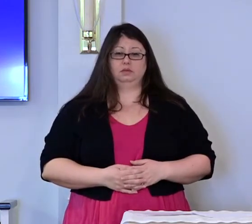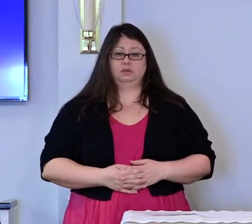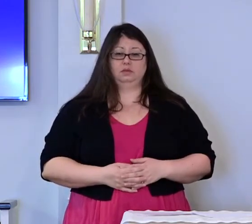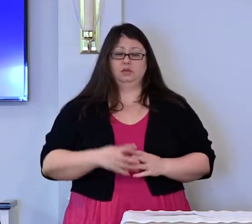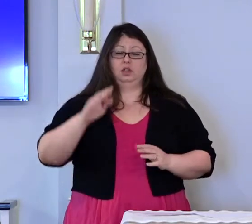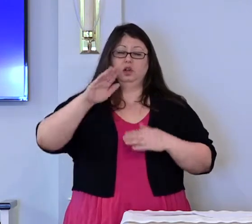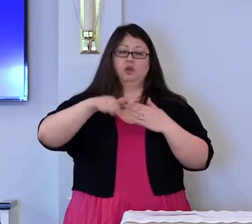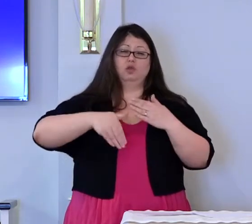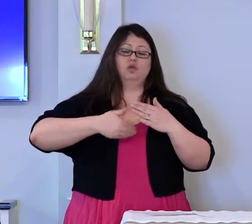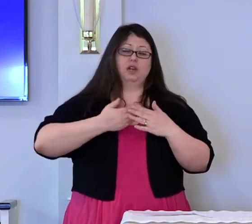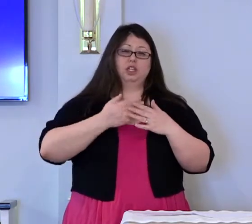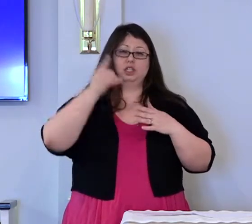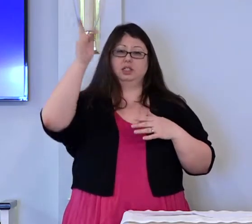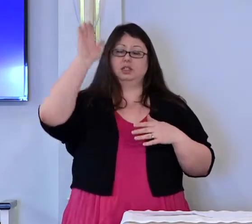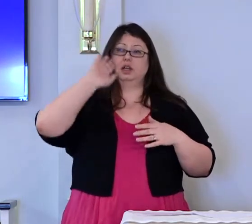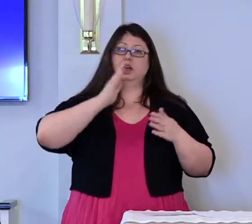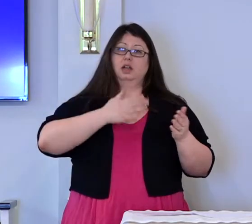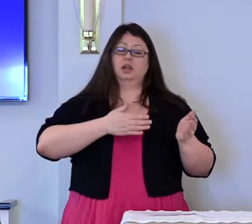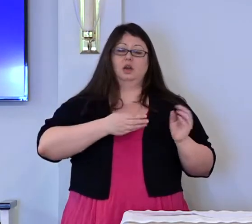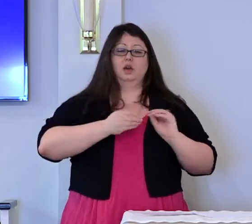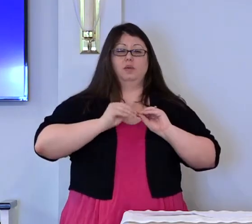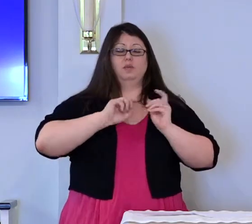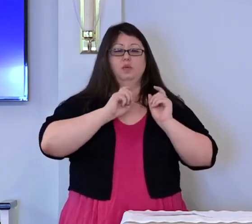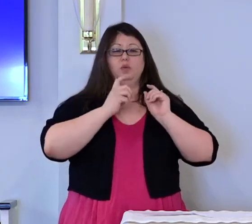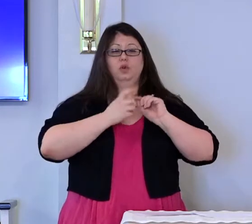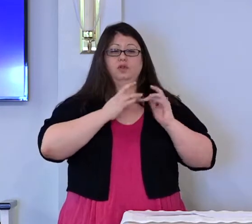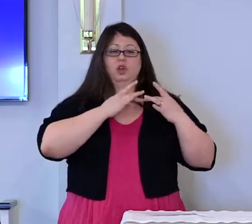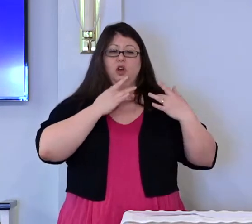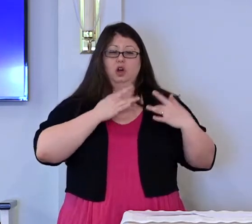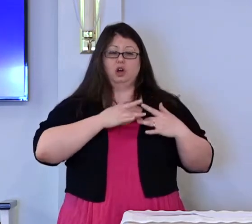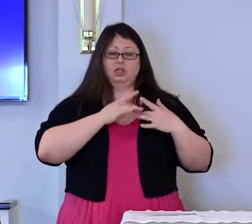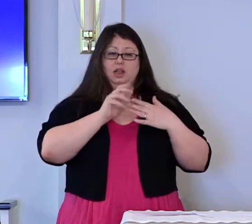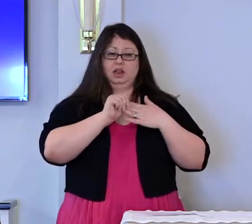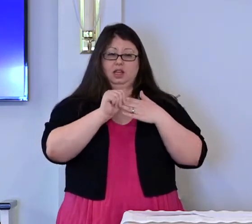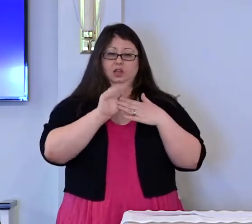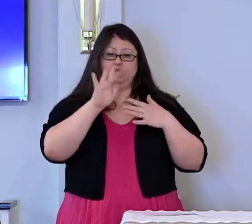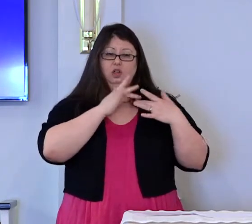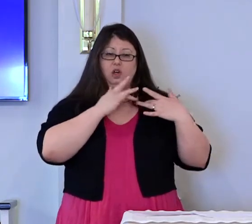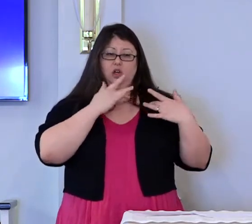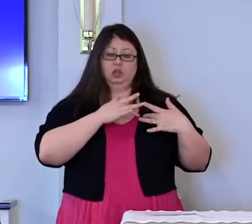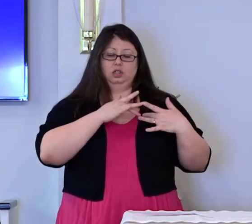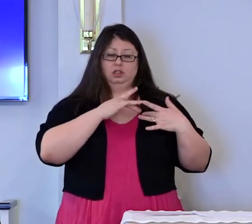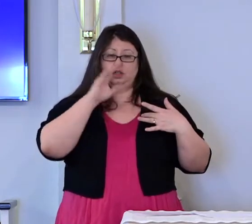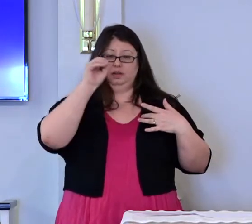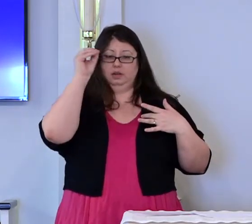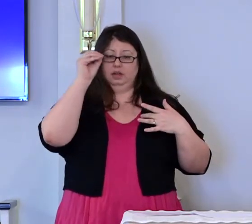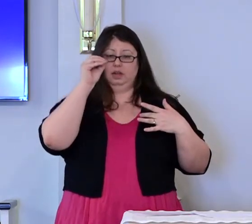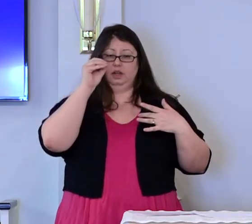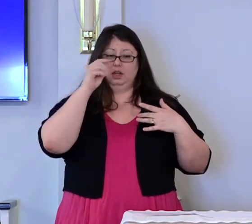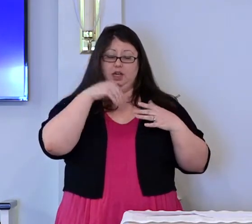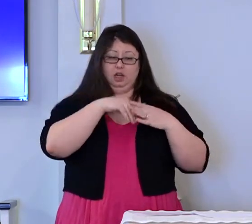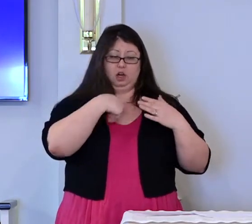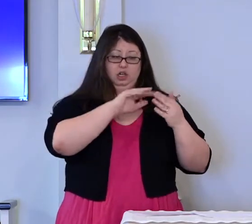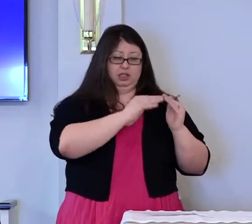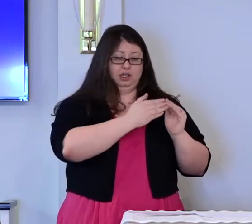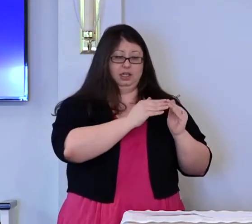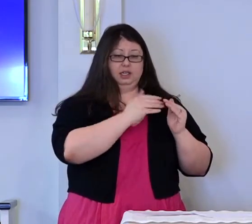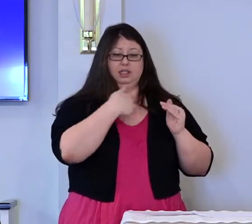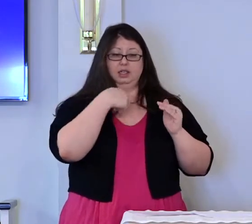Gracious God, move the hearts of leaders in our cities, in our states,